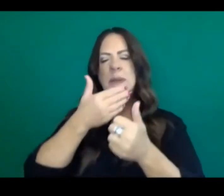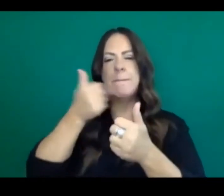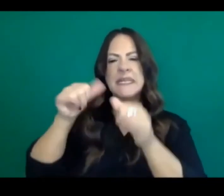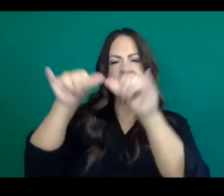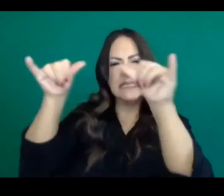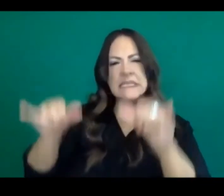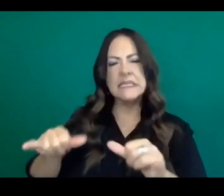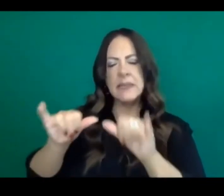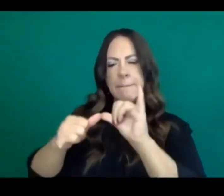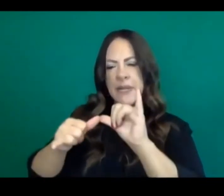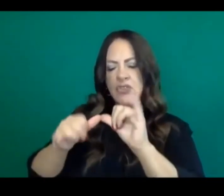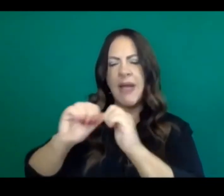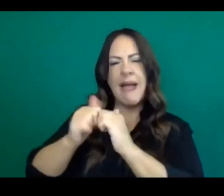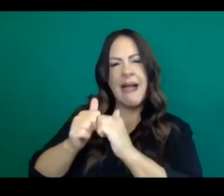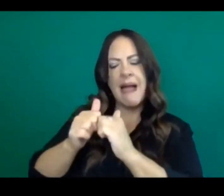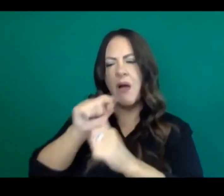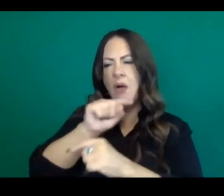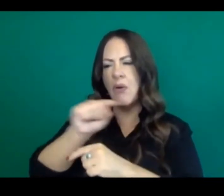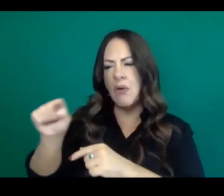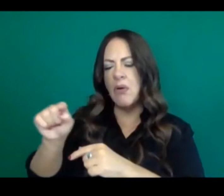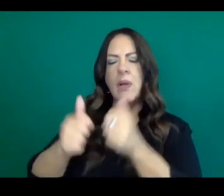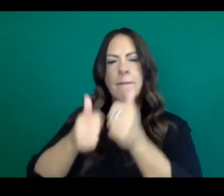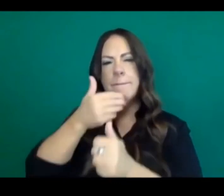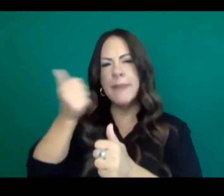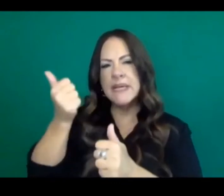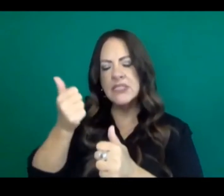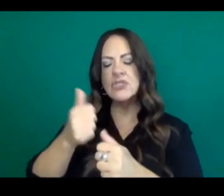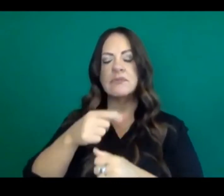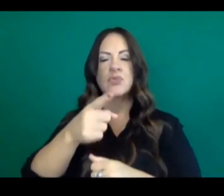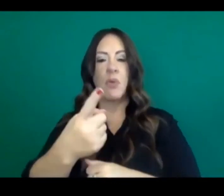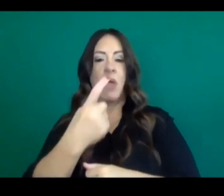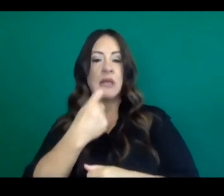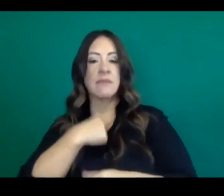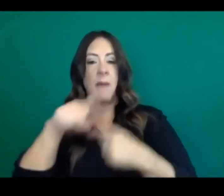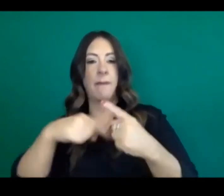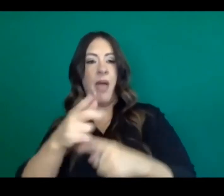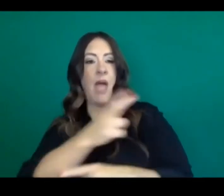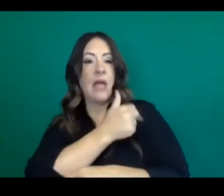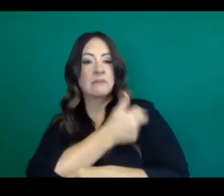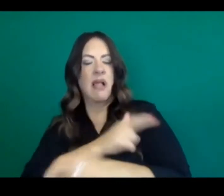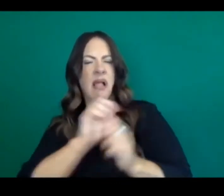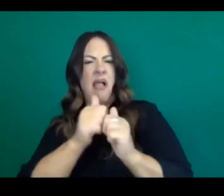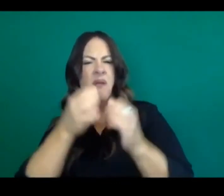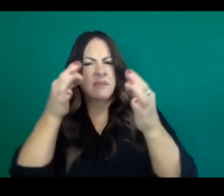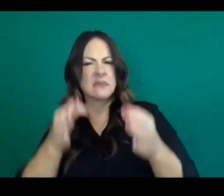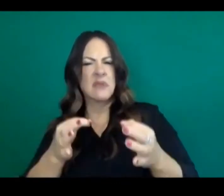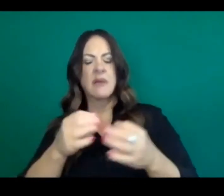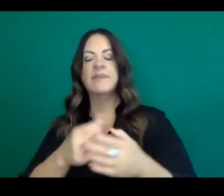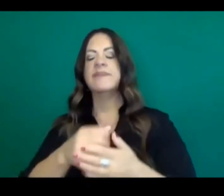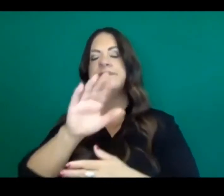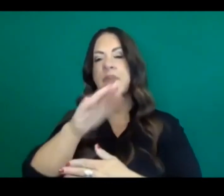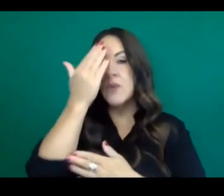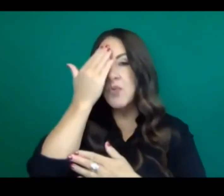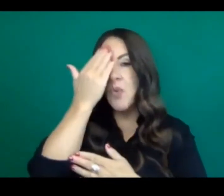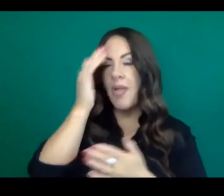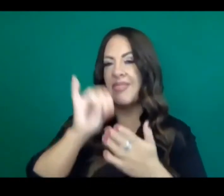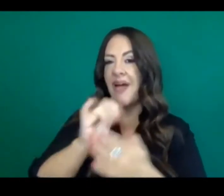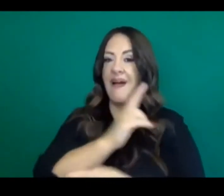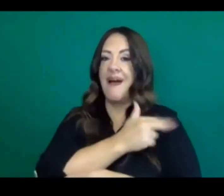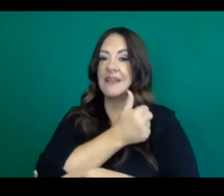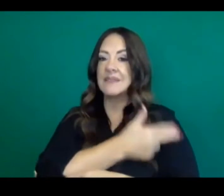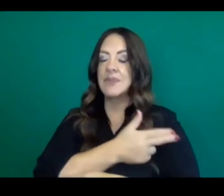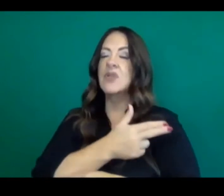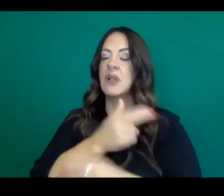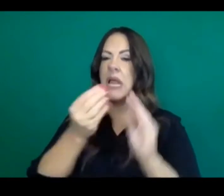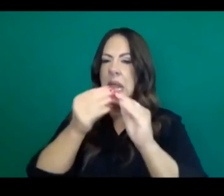they're not the most lagging indicators. So you asked about hospitalizations. We know that our hospital numbers have been strong and accurate,